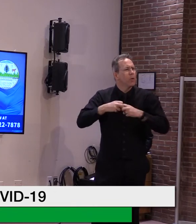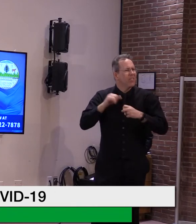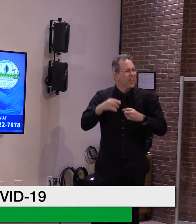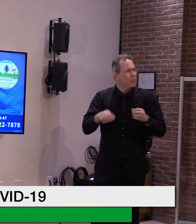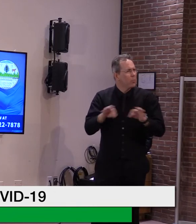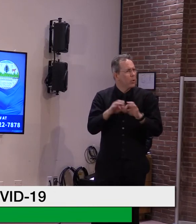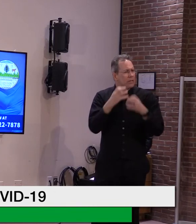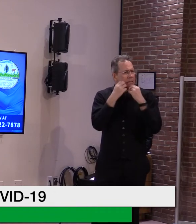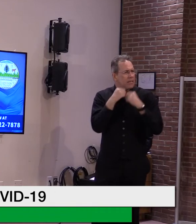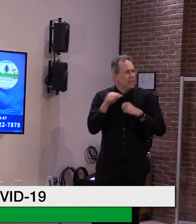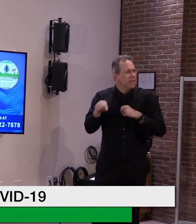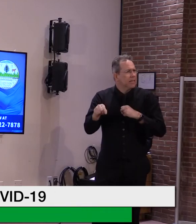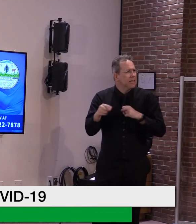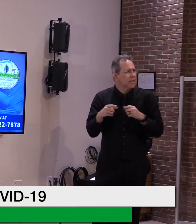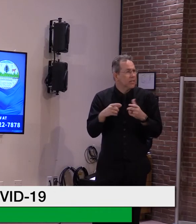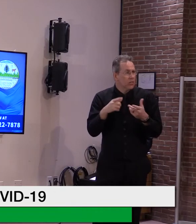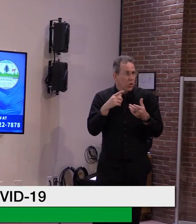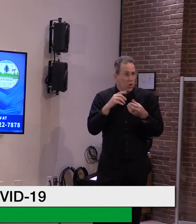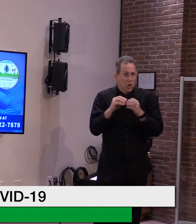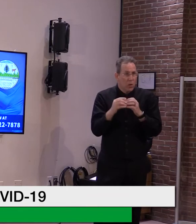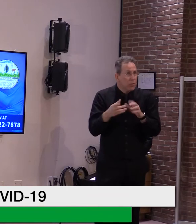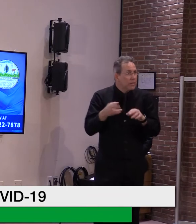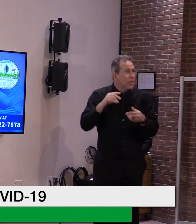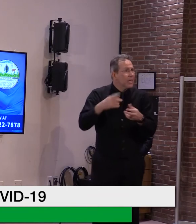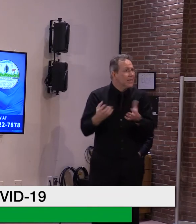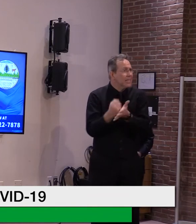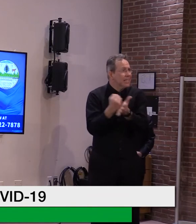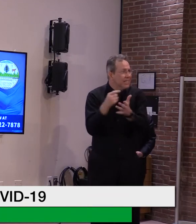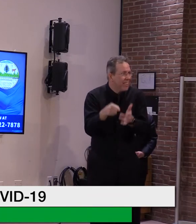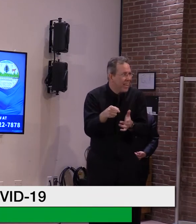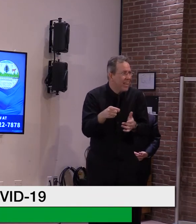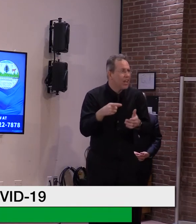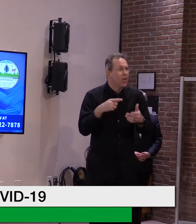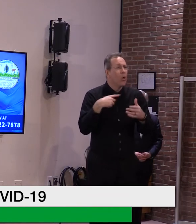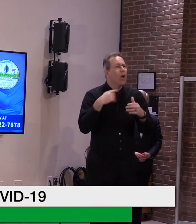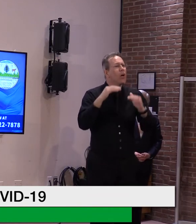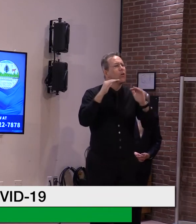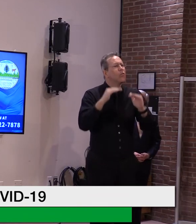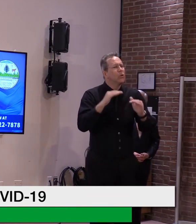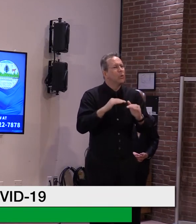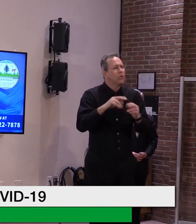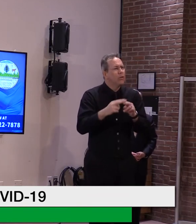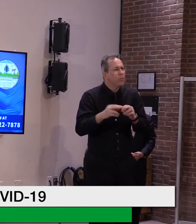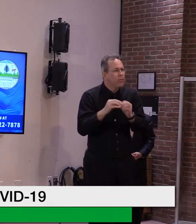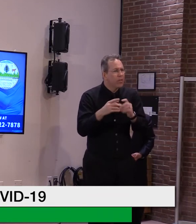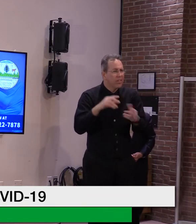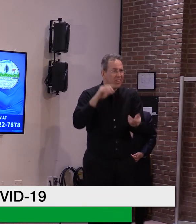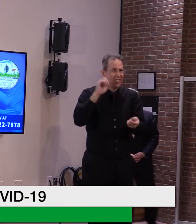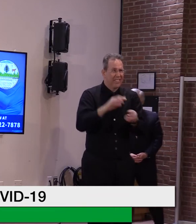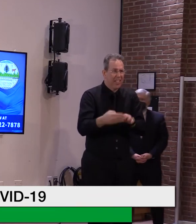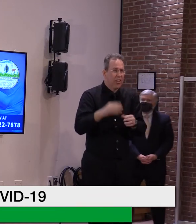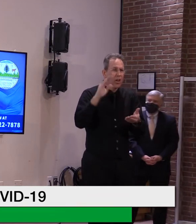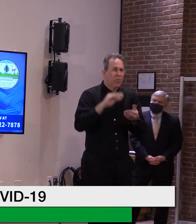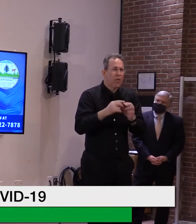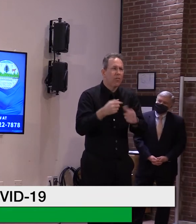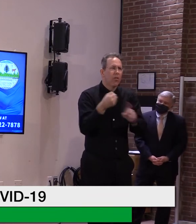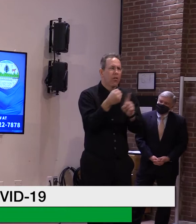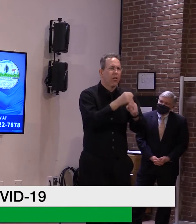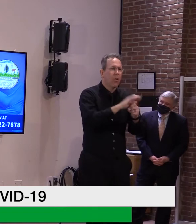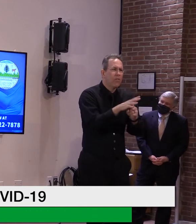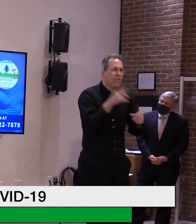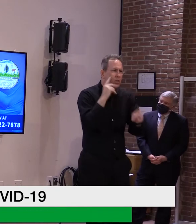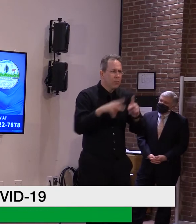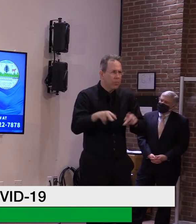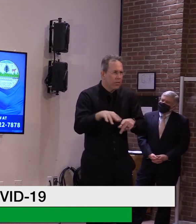generally, they're going down and they're staying down. They're, they're low and they're continuing to decrease among those that are 70 and older. And if you